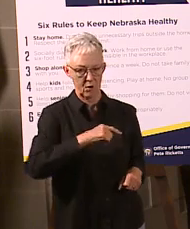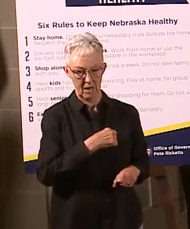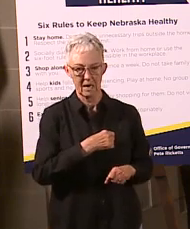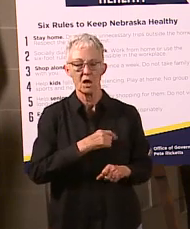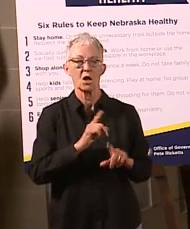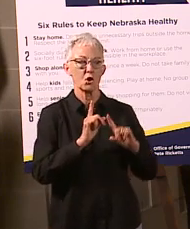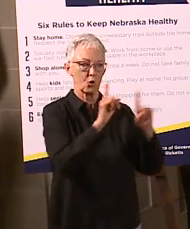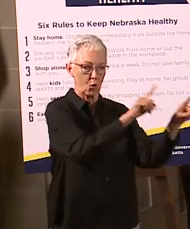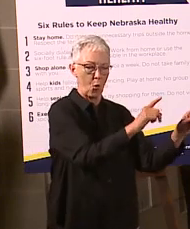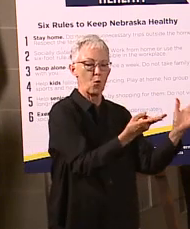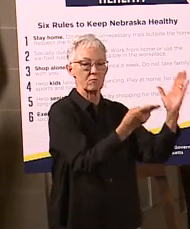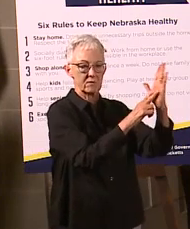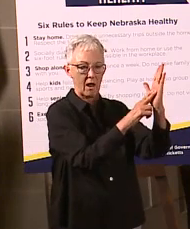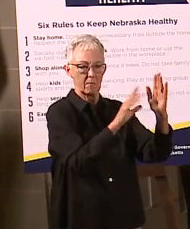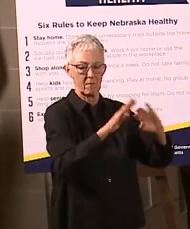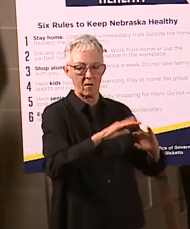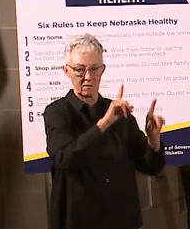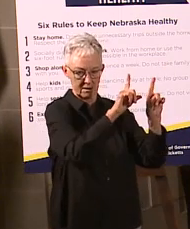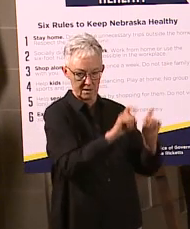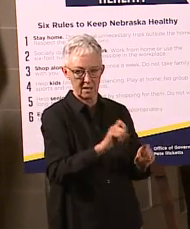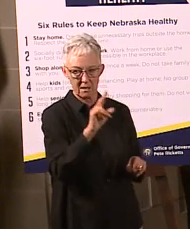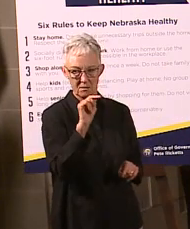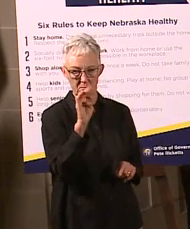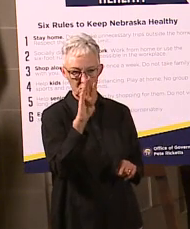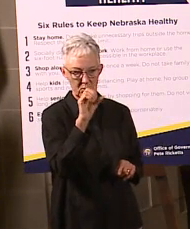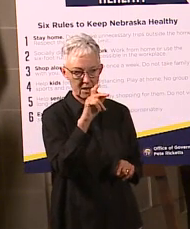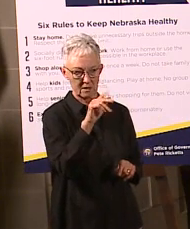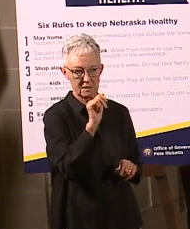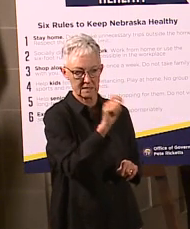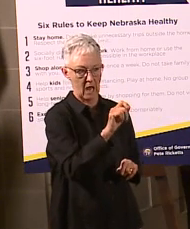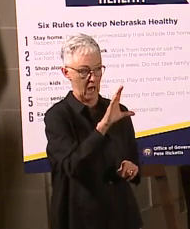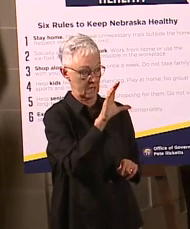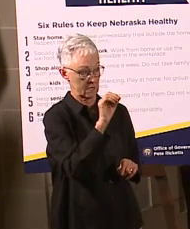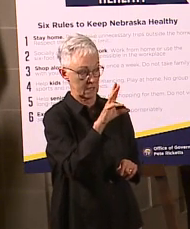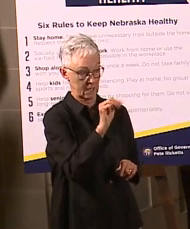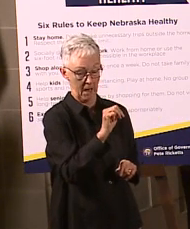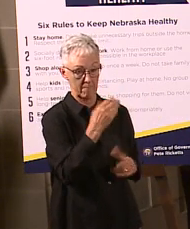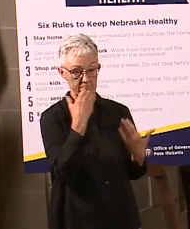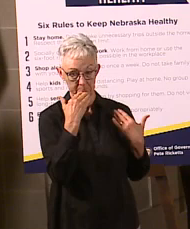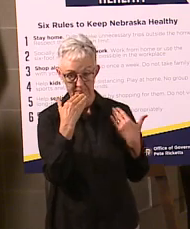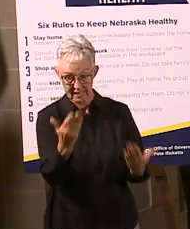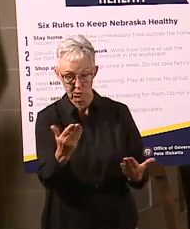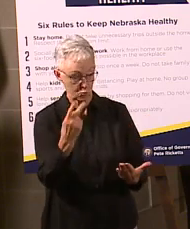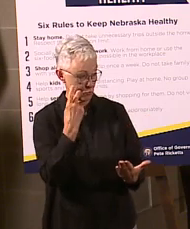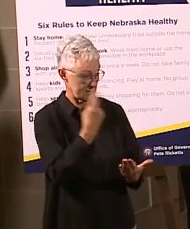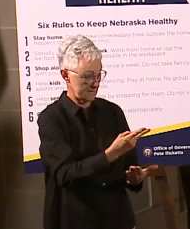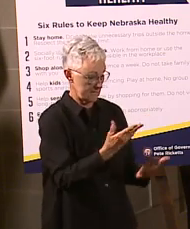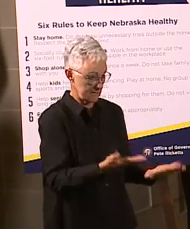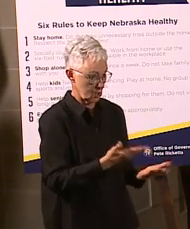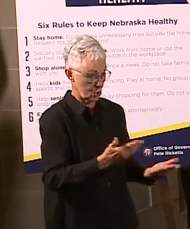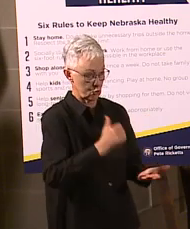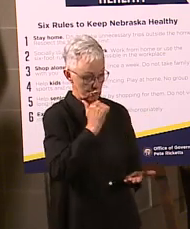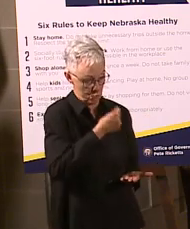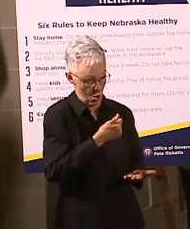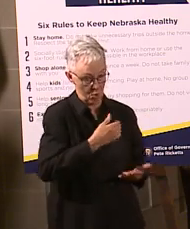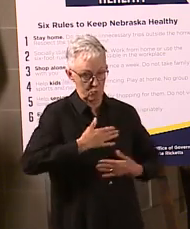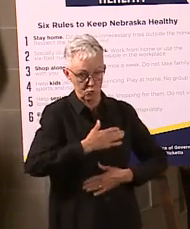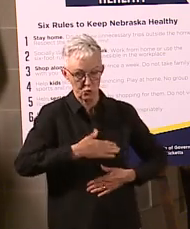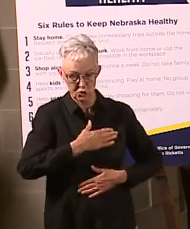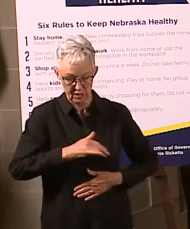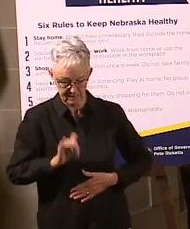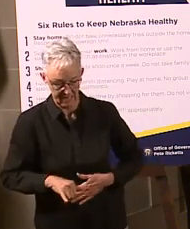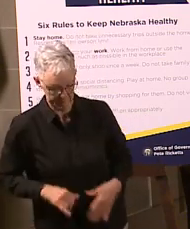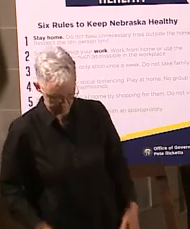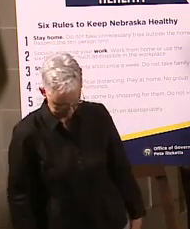and get signed up to do one of those assessments. Thank you all very much, and we'll see you back here again tomorrow. Thank you, Commissioner. Appreciate it. Thanks, Dr.